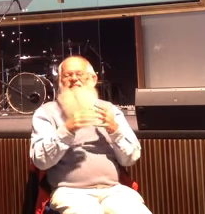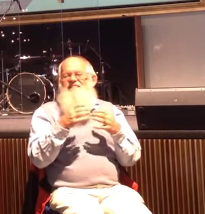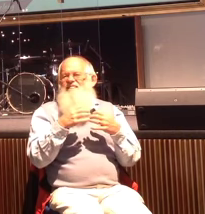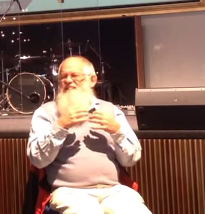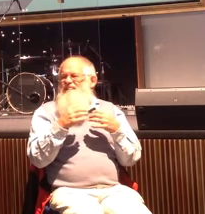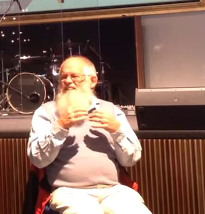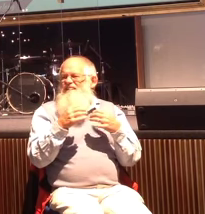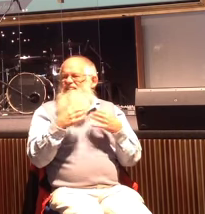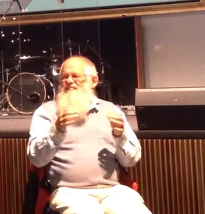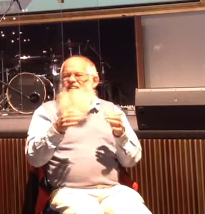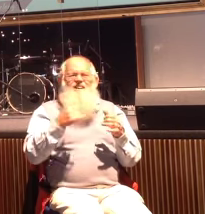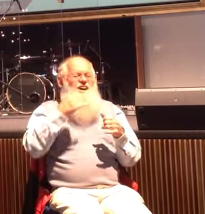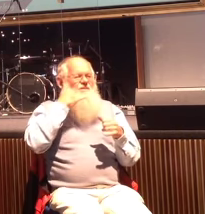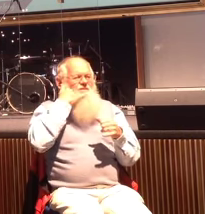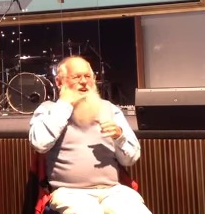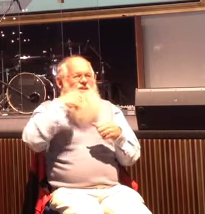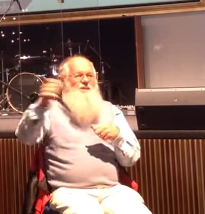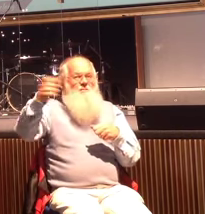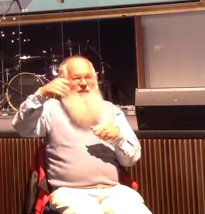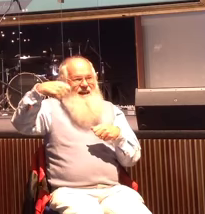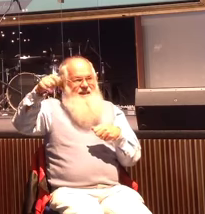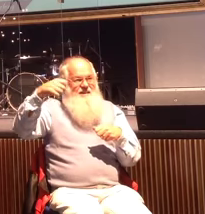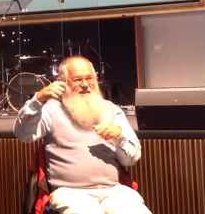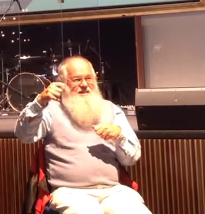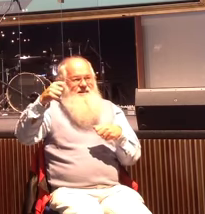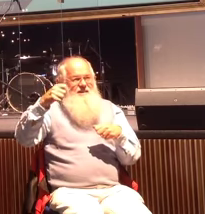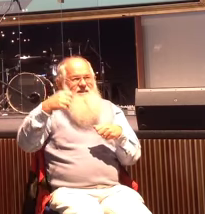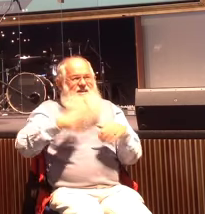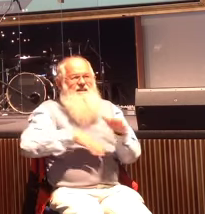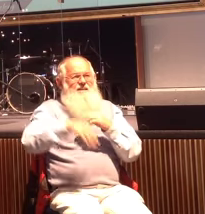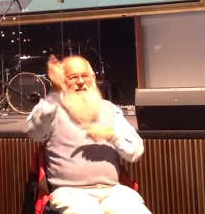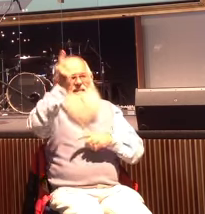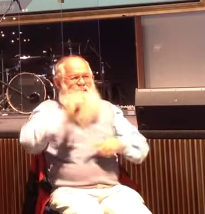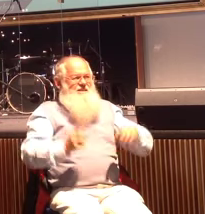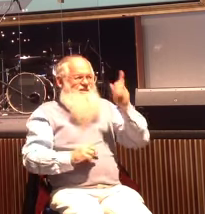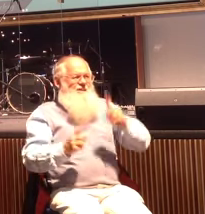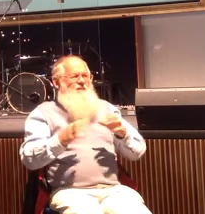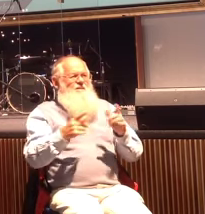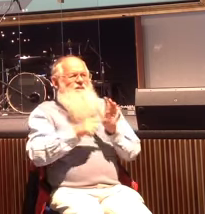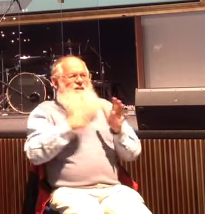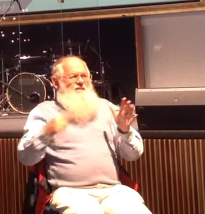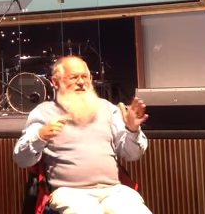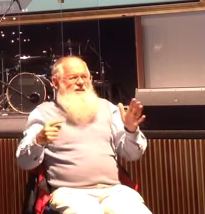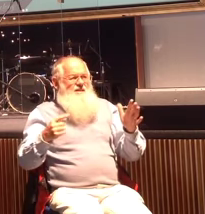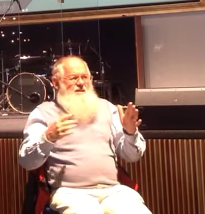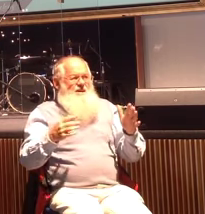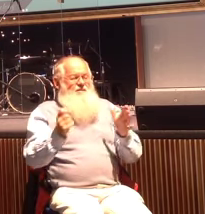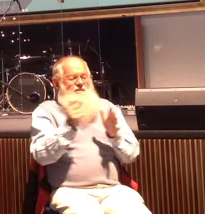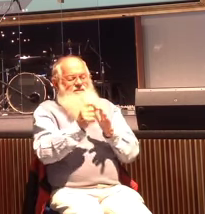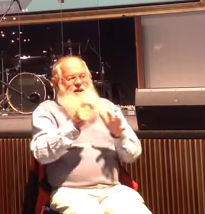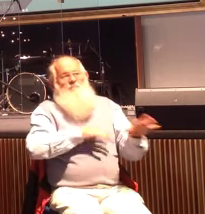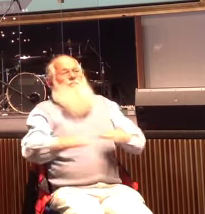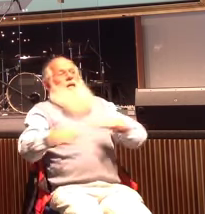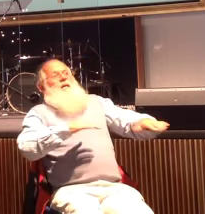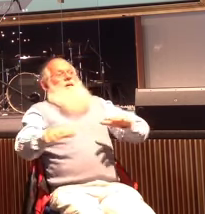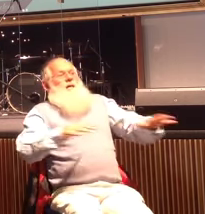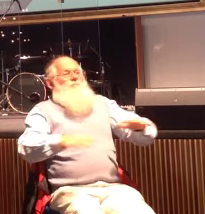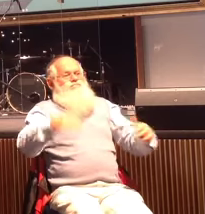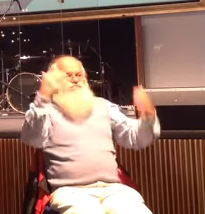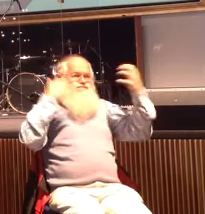So I rang the bell. And I was in a storm, and it felt like forever. I felt, I was panicking, I was stressed out. Then, the